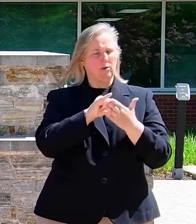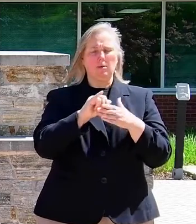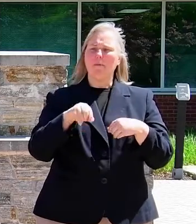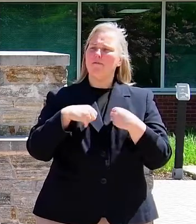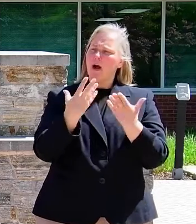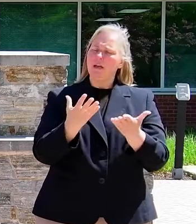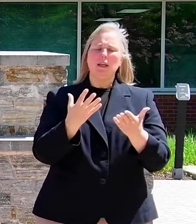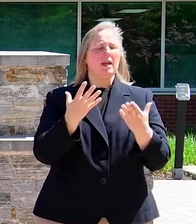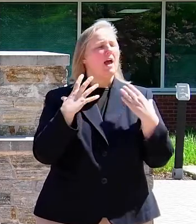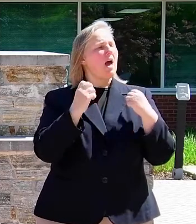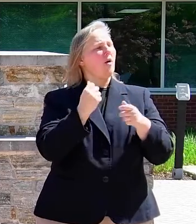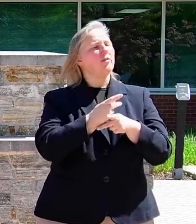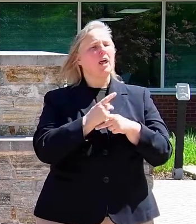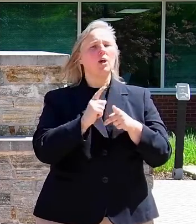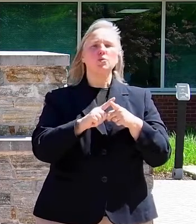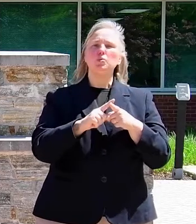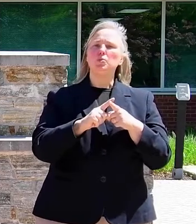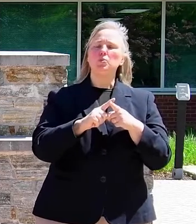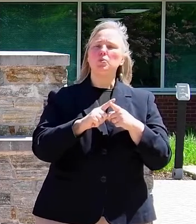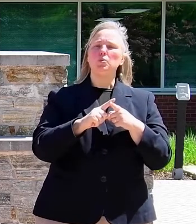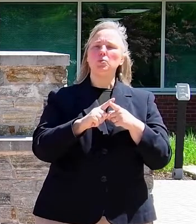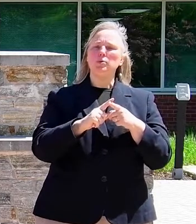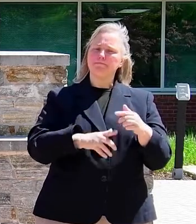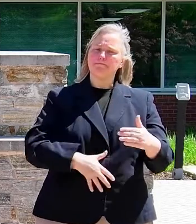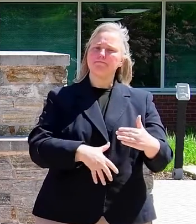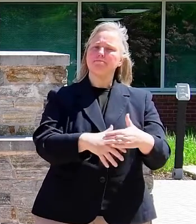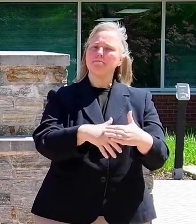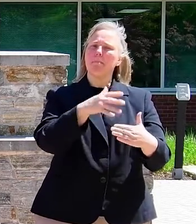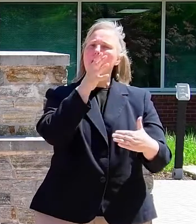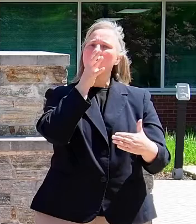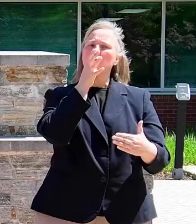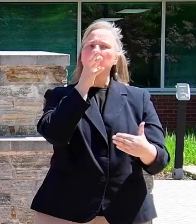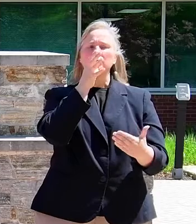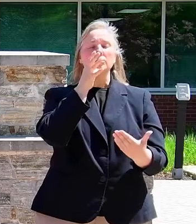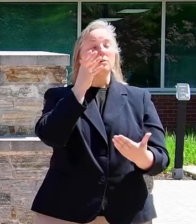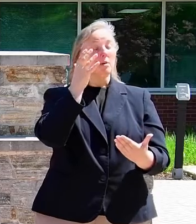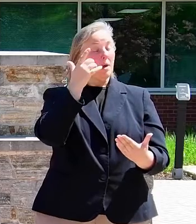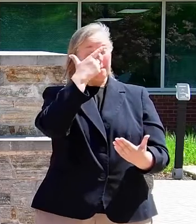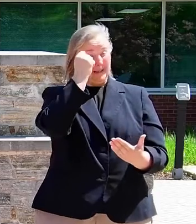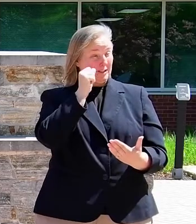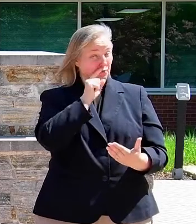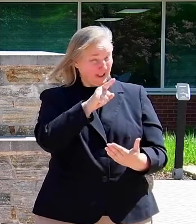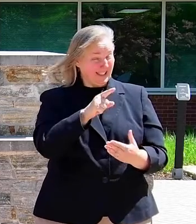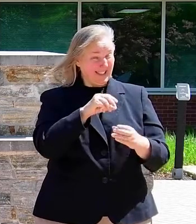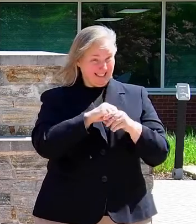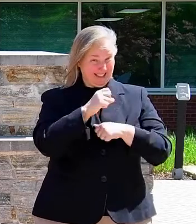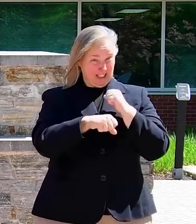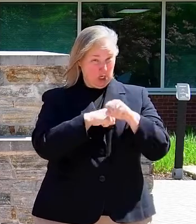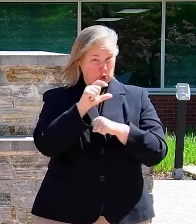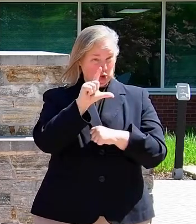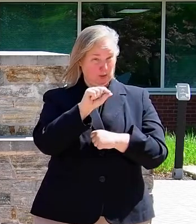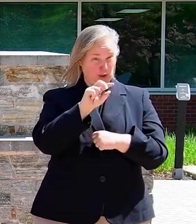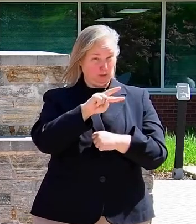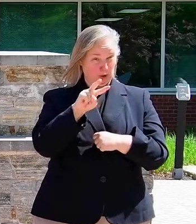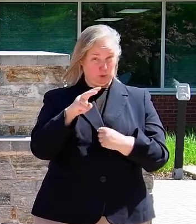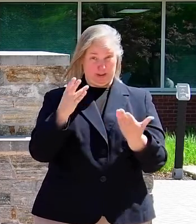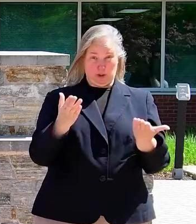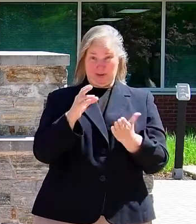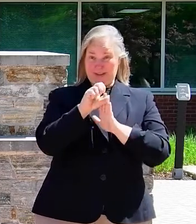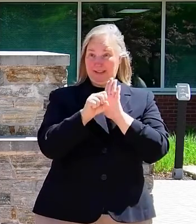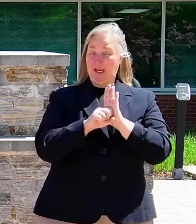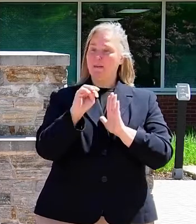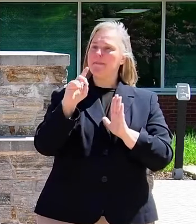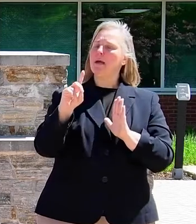providing health care to expectant mothers. Because really, in 2022, in the state of Maryland,